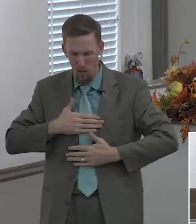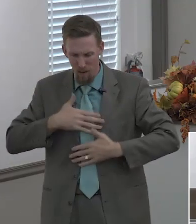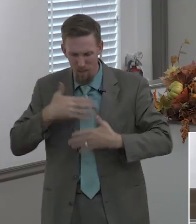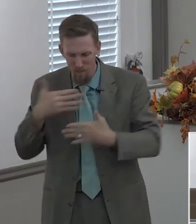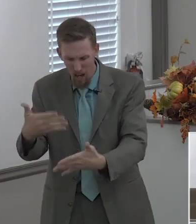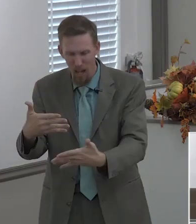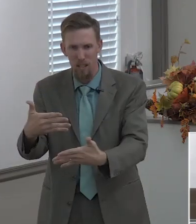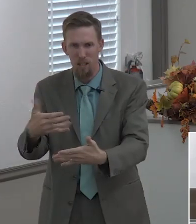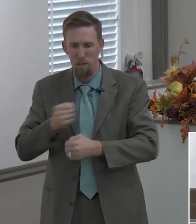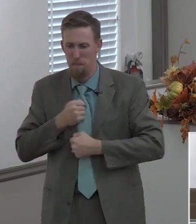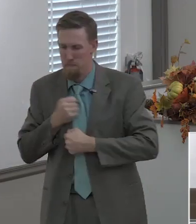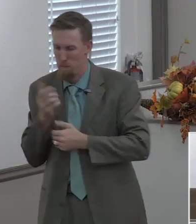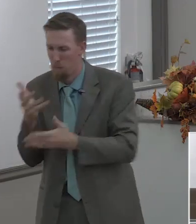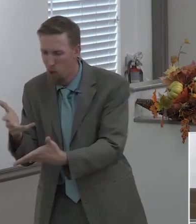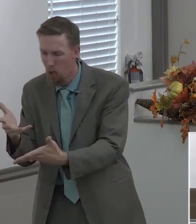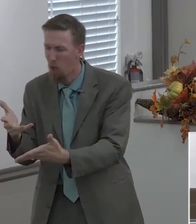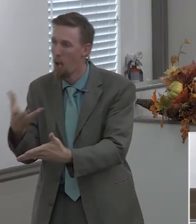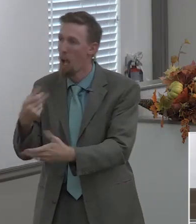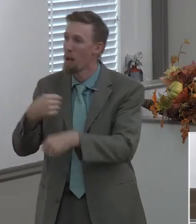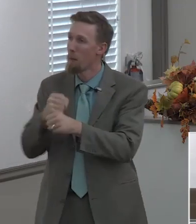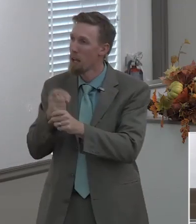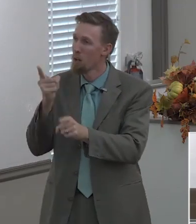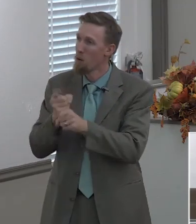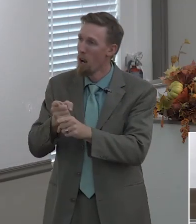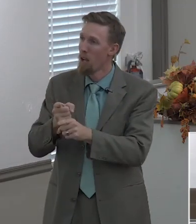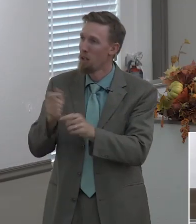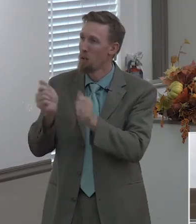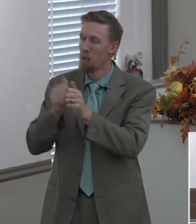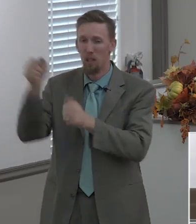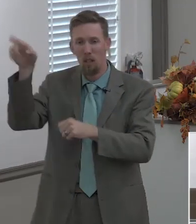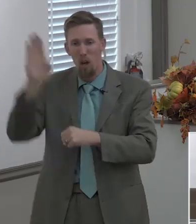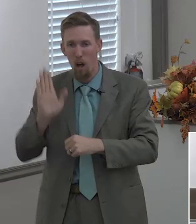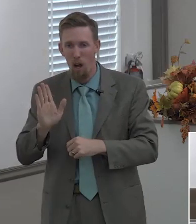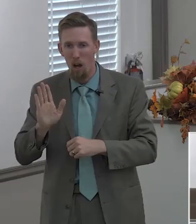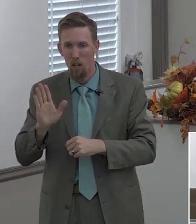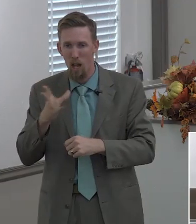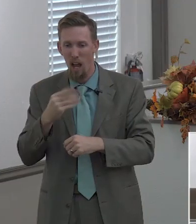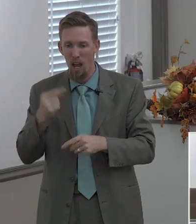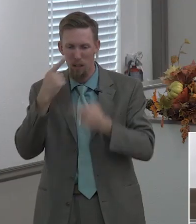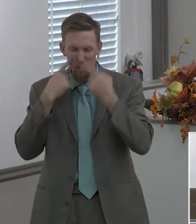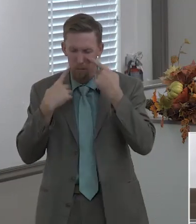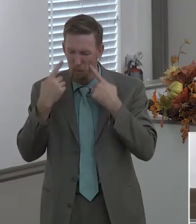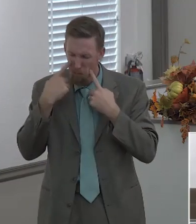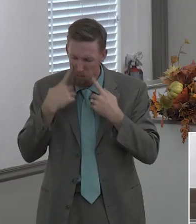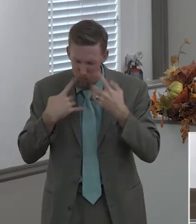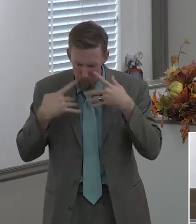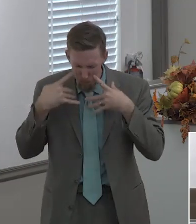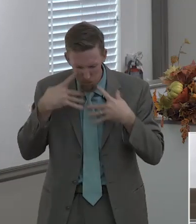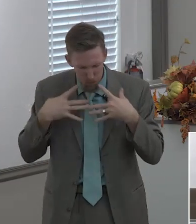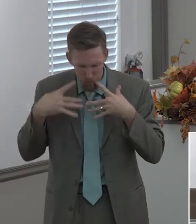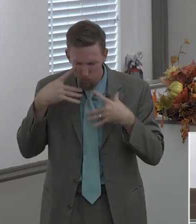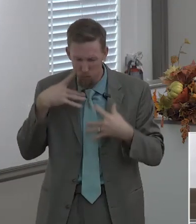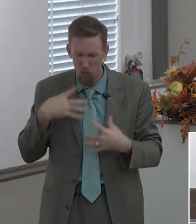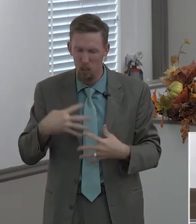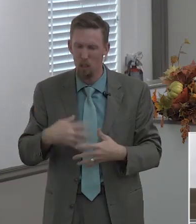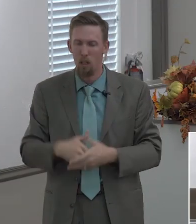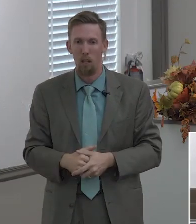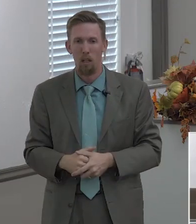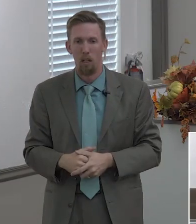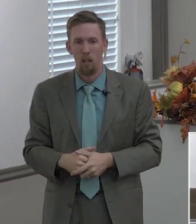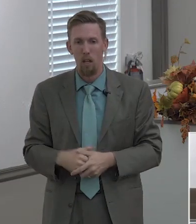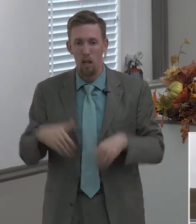speaks of getting things and making things right with god an altar is a place where tears are spilt